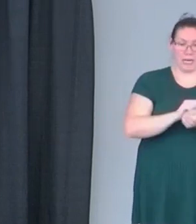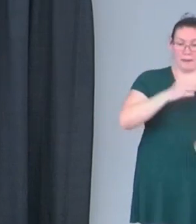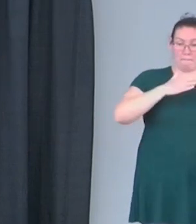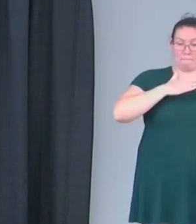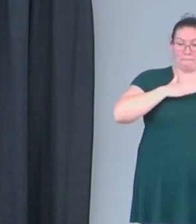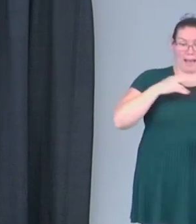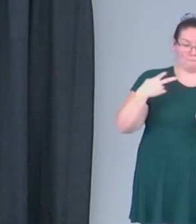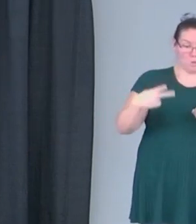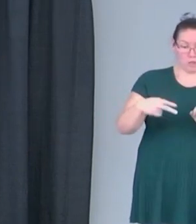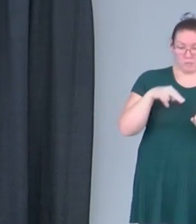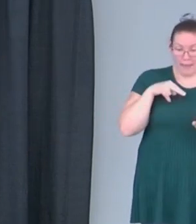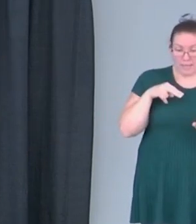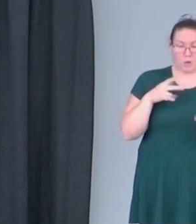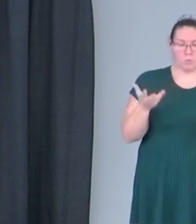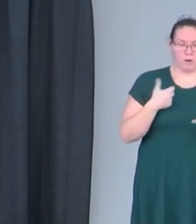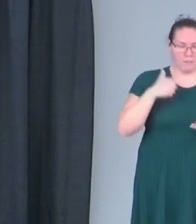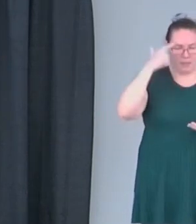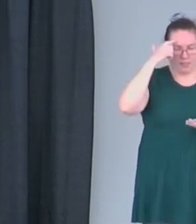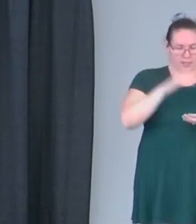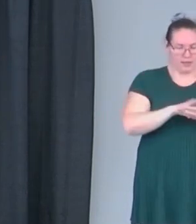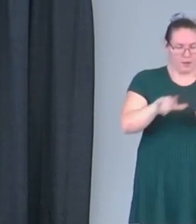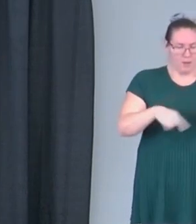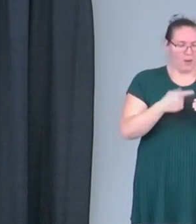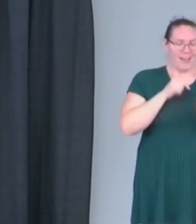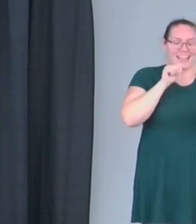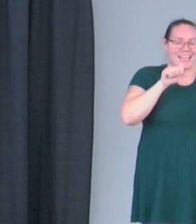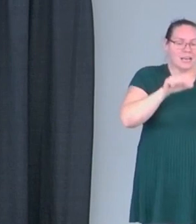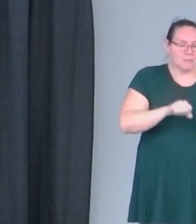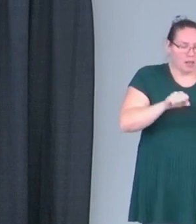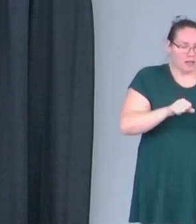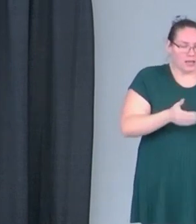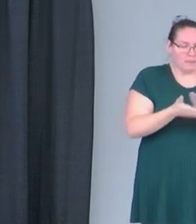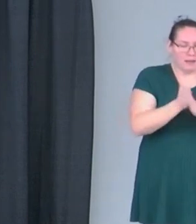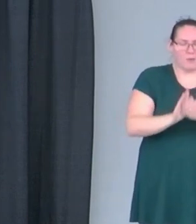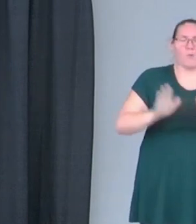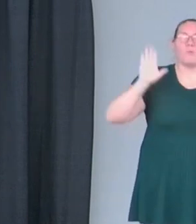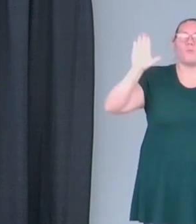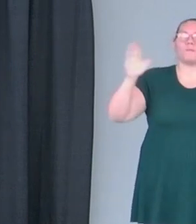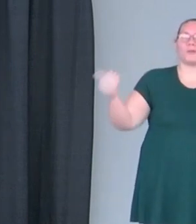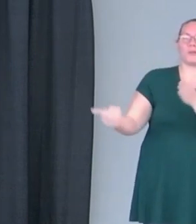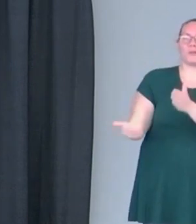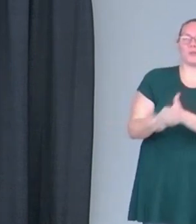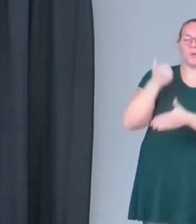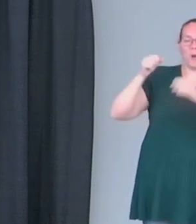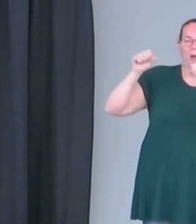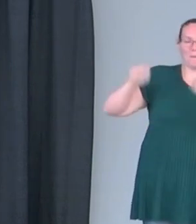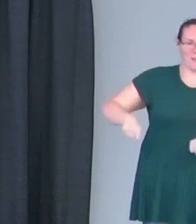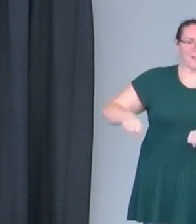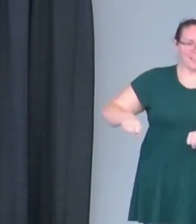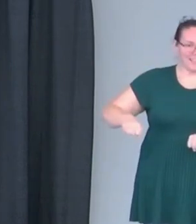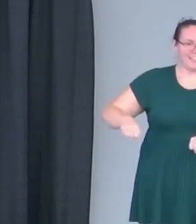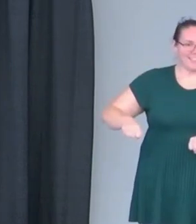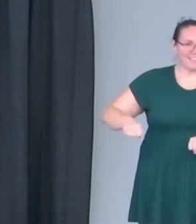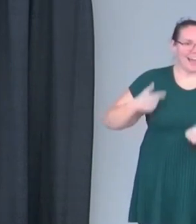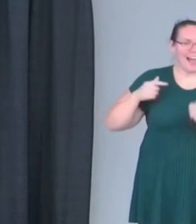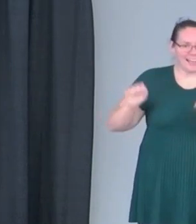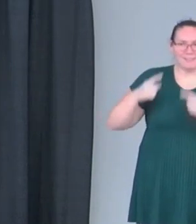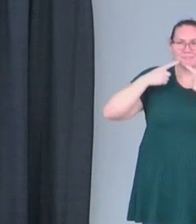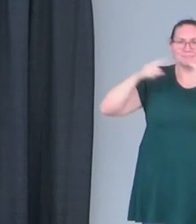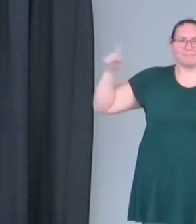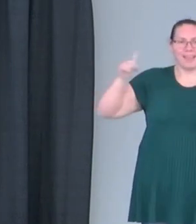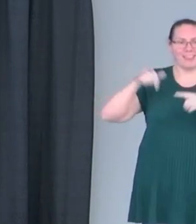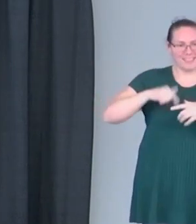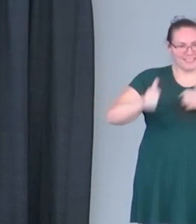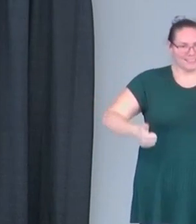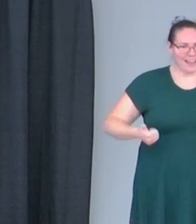perception of what I believe about inabilities to wonderful new abilities that I can accomplish in